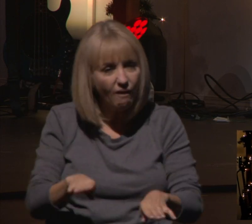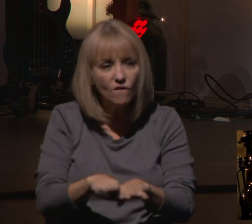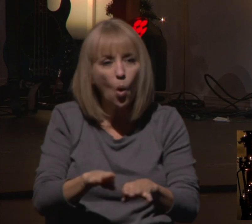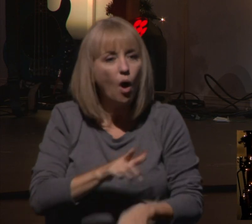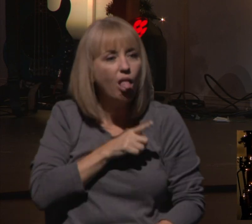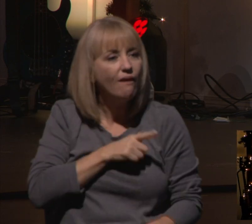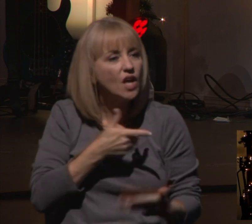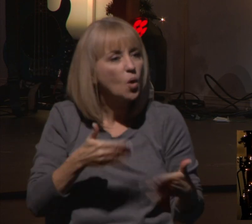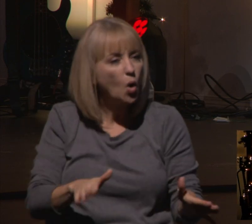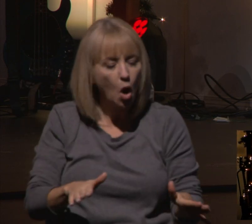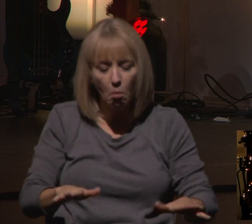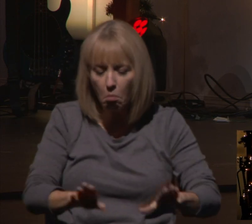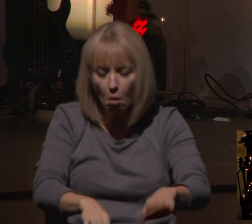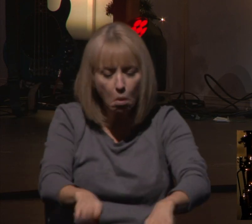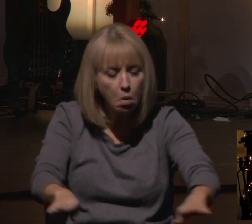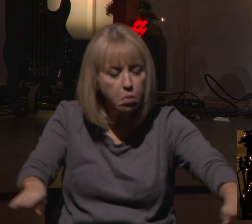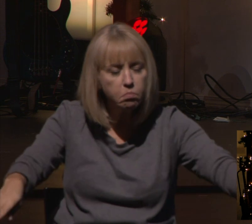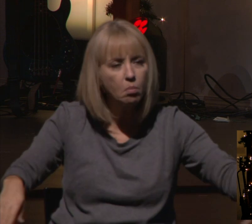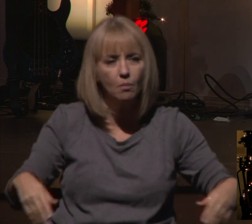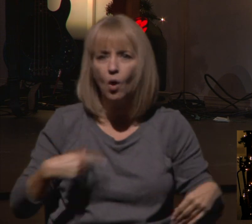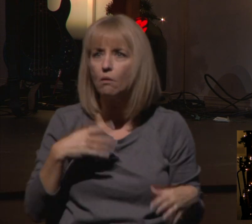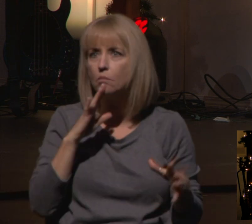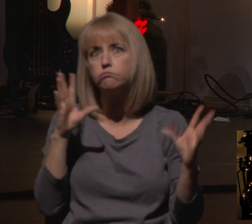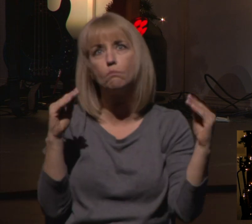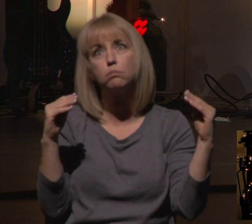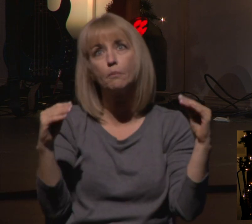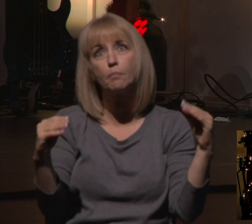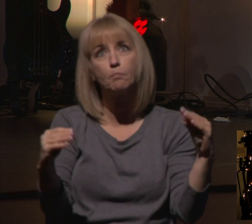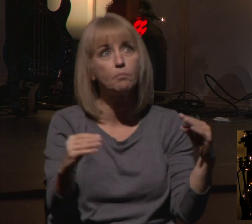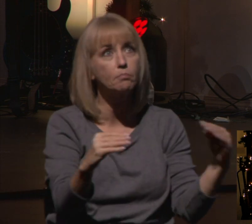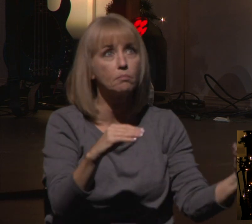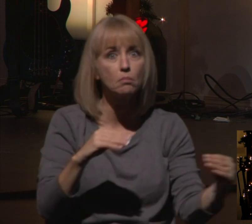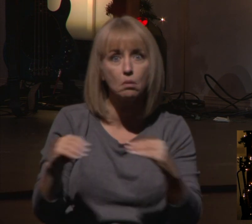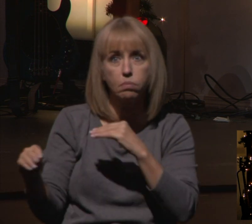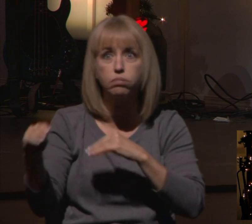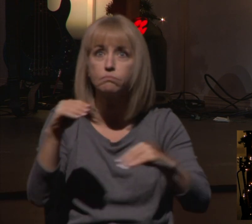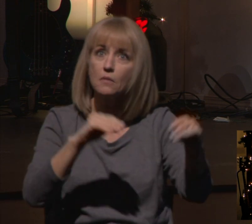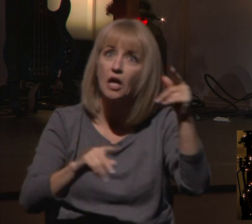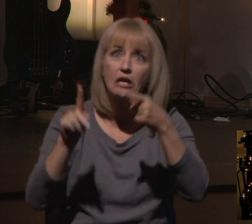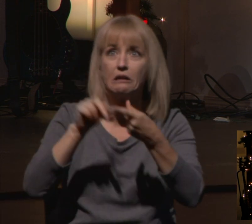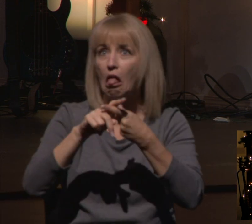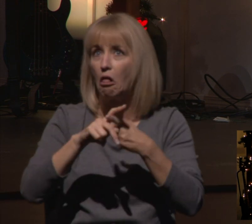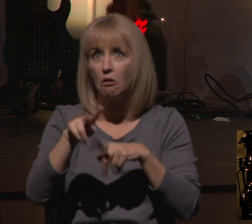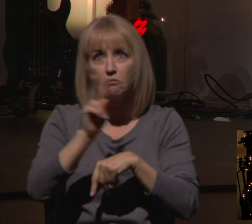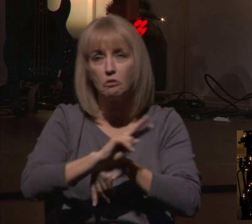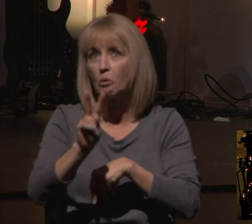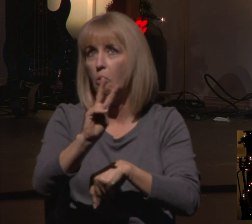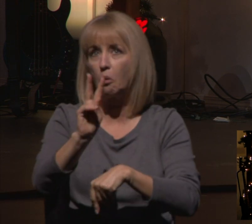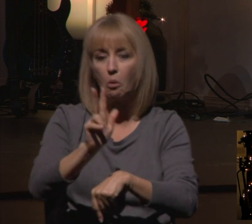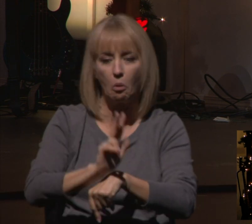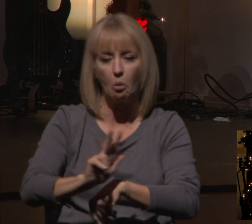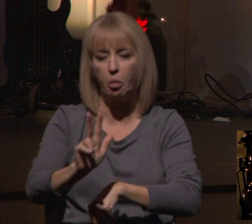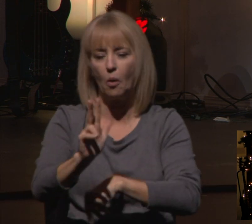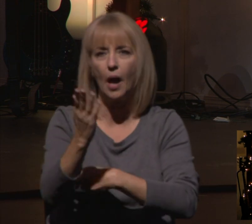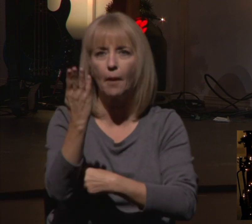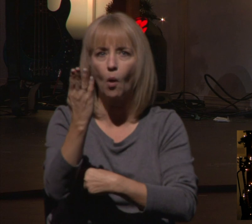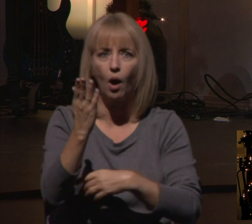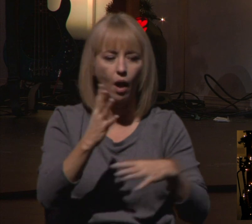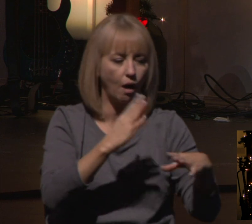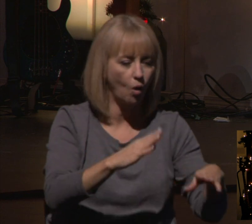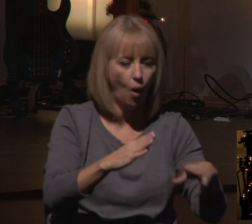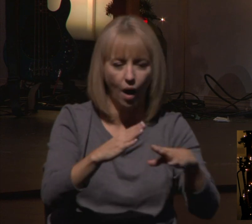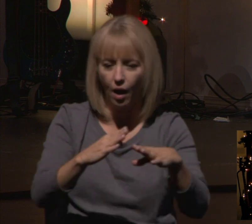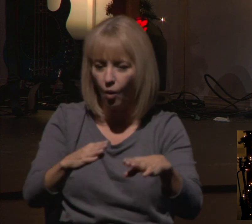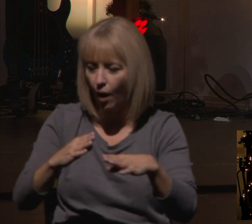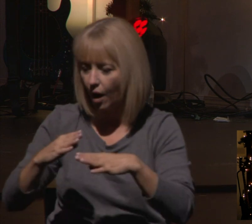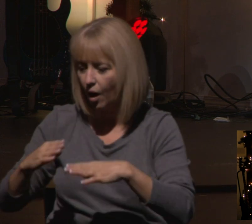there, talk throughout the night, trying to get to sleep, until finally 2, 3 in the morning, it got quiet. And then we would